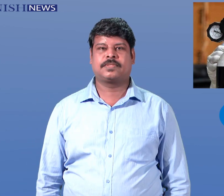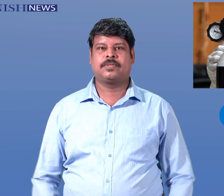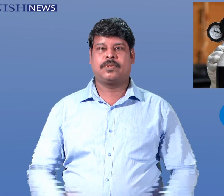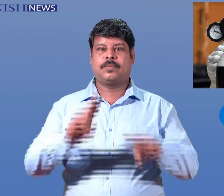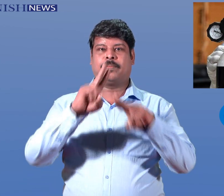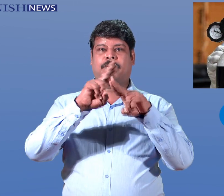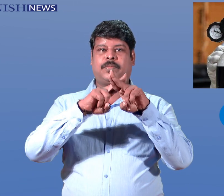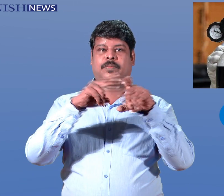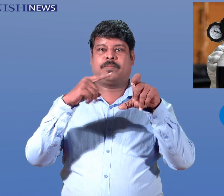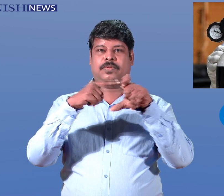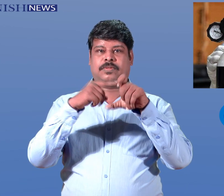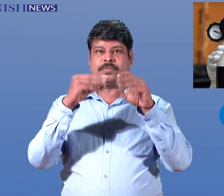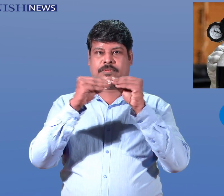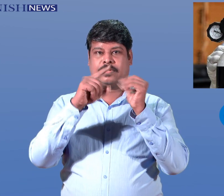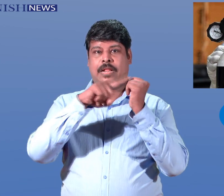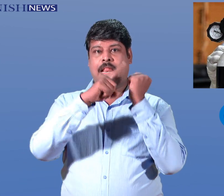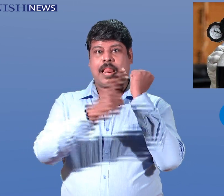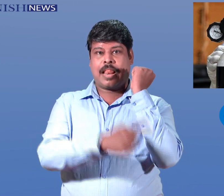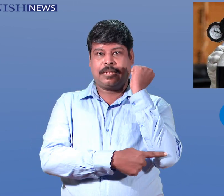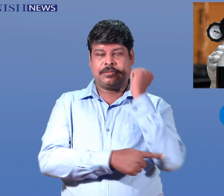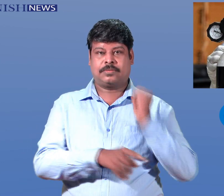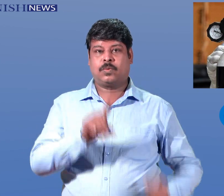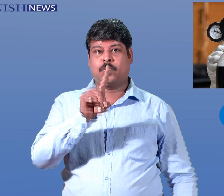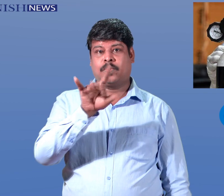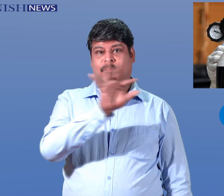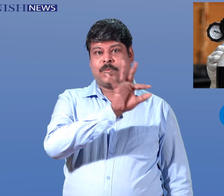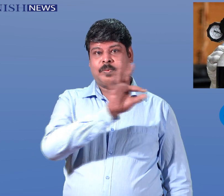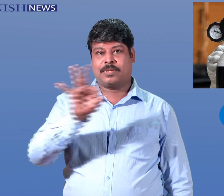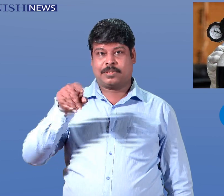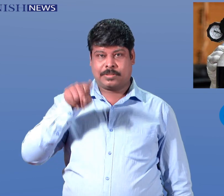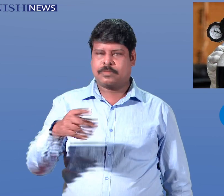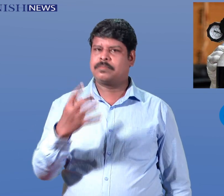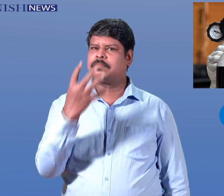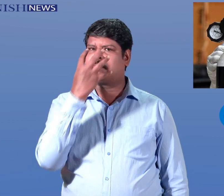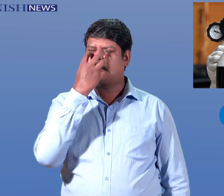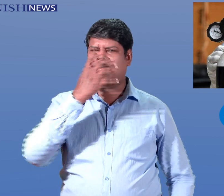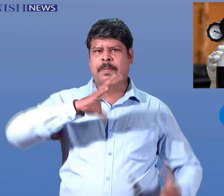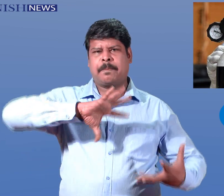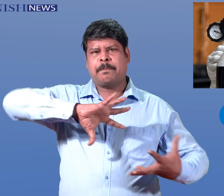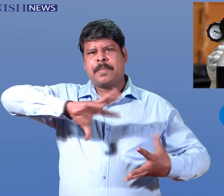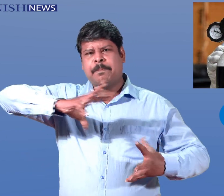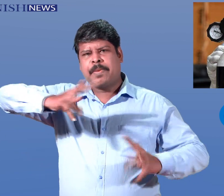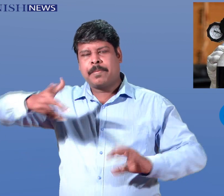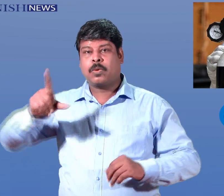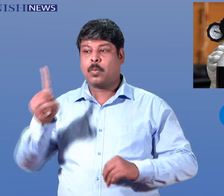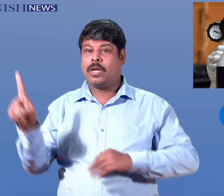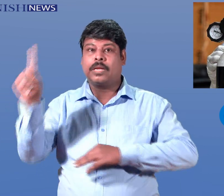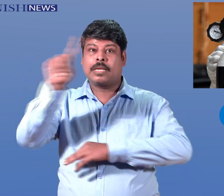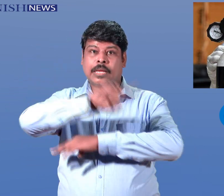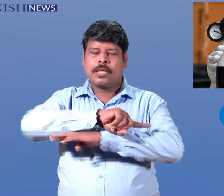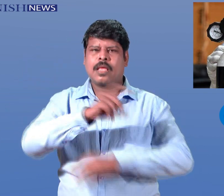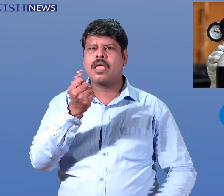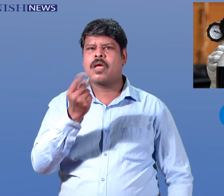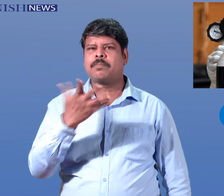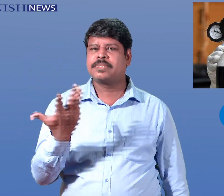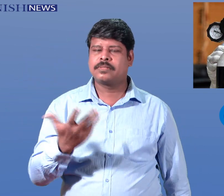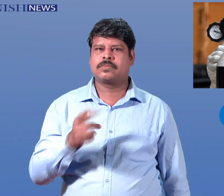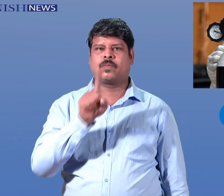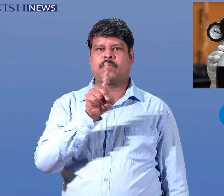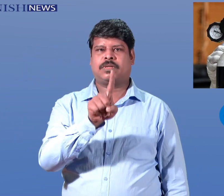the last week of February to 4,739 metric tons in a day in April. The central